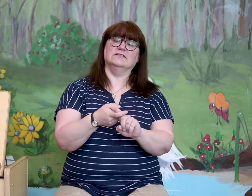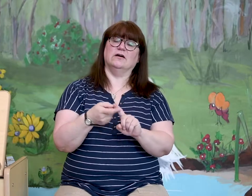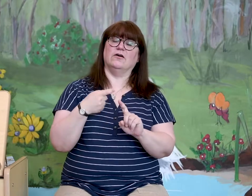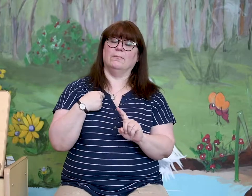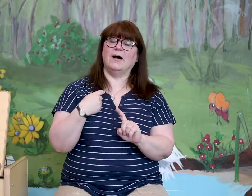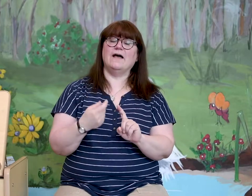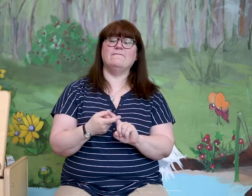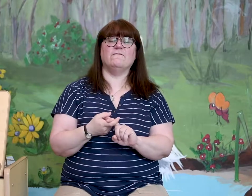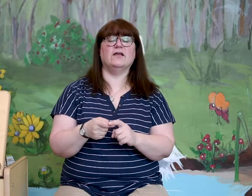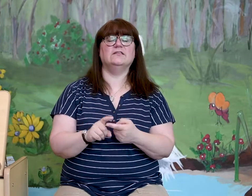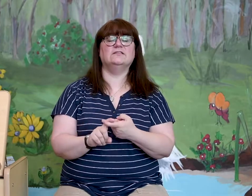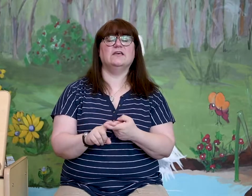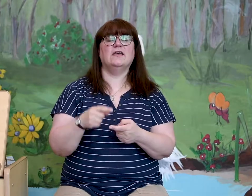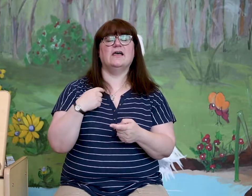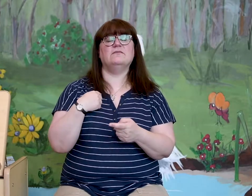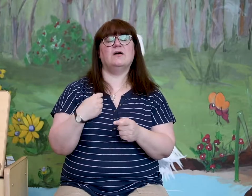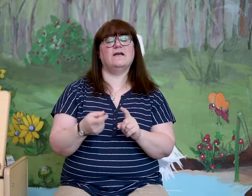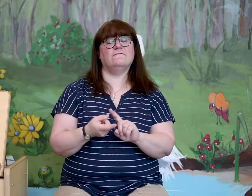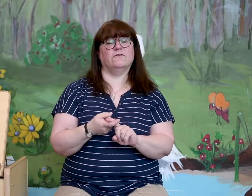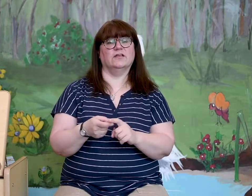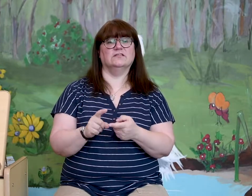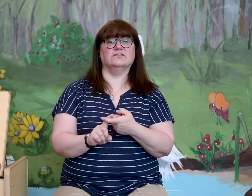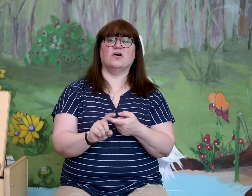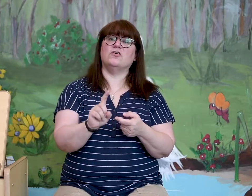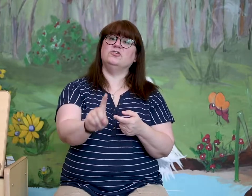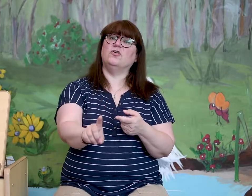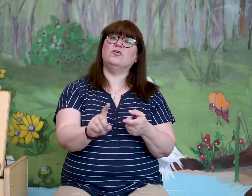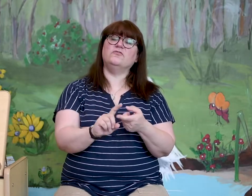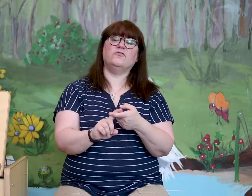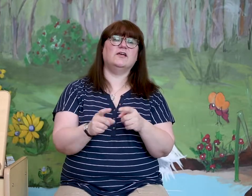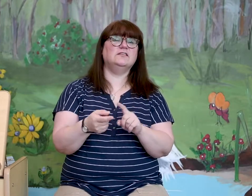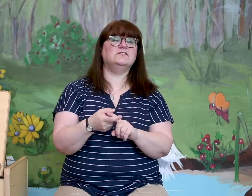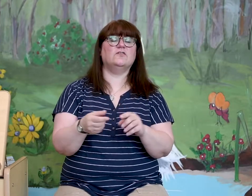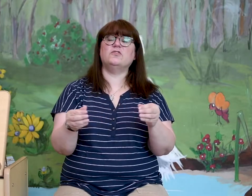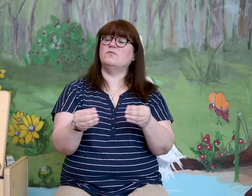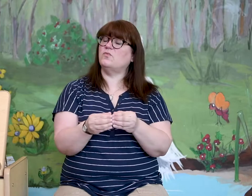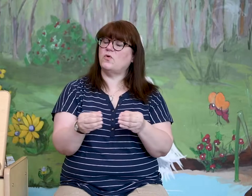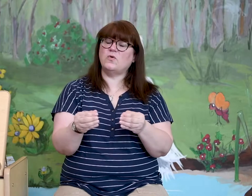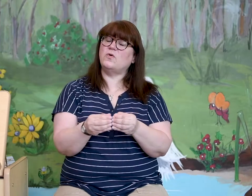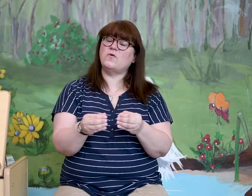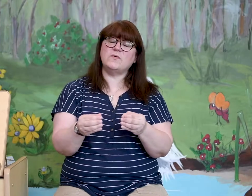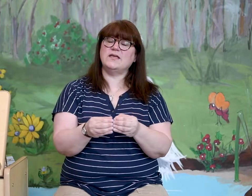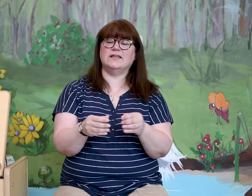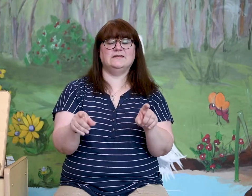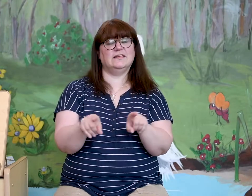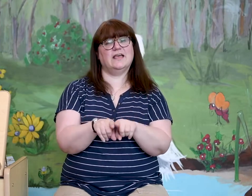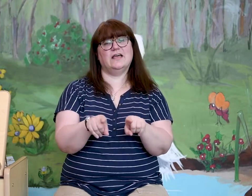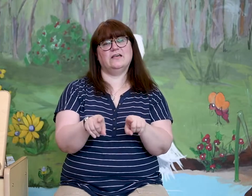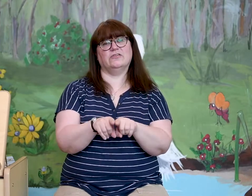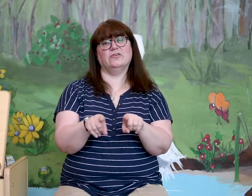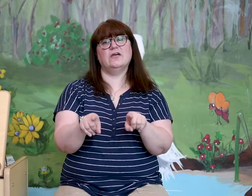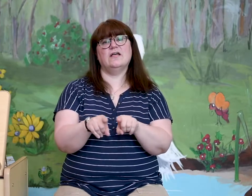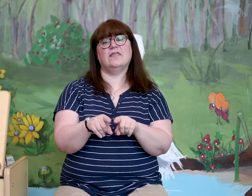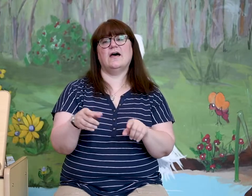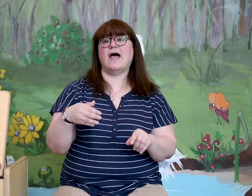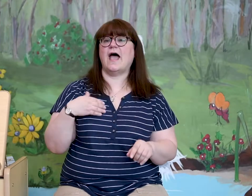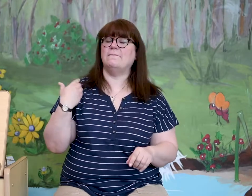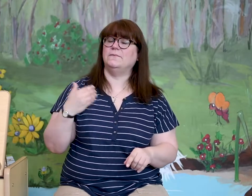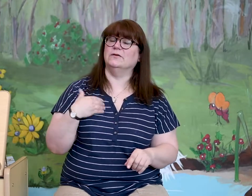are my friends, and my friends are your friends. Oh, the more we get together, the happier